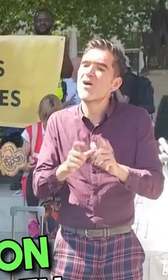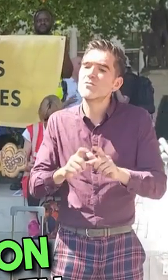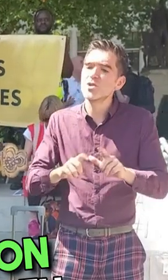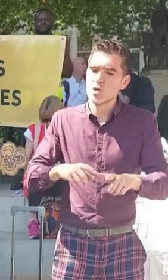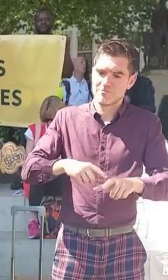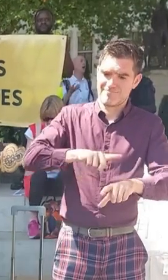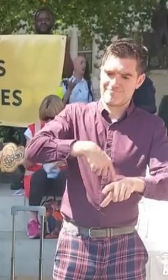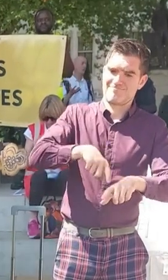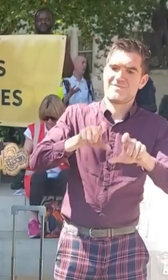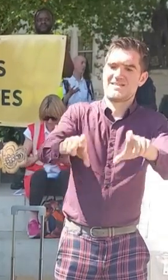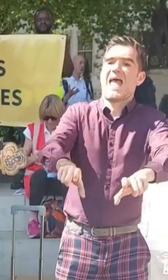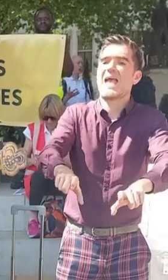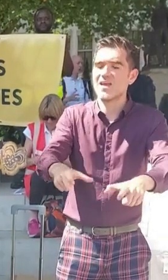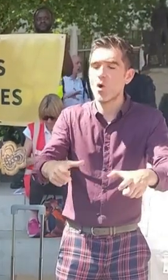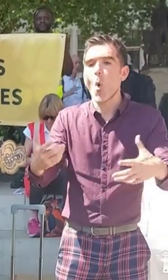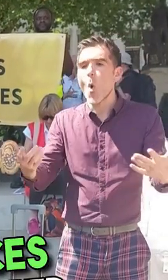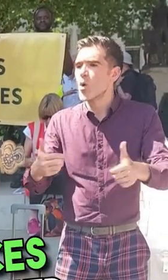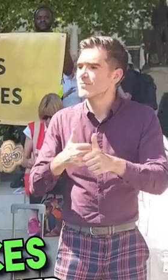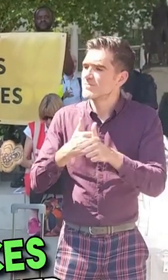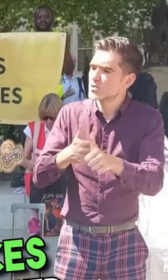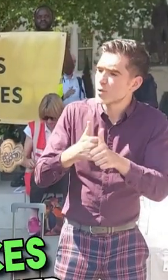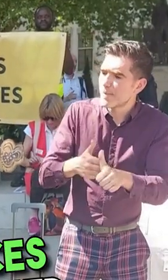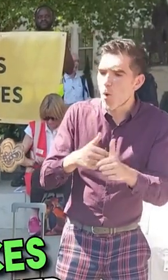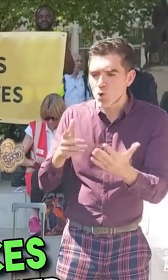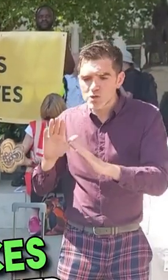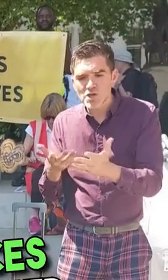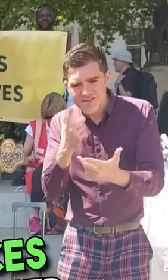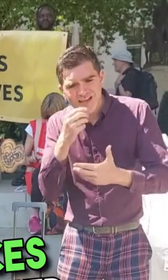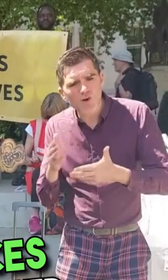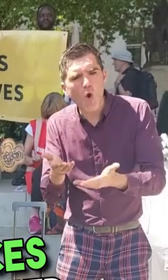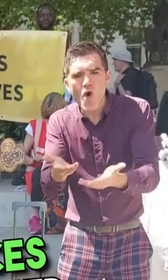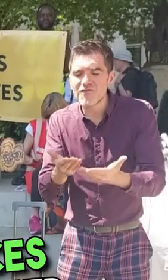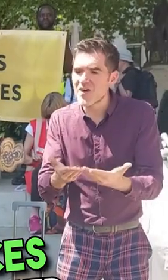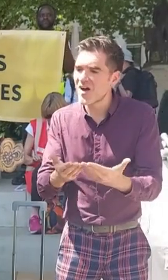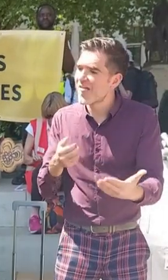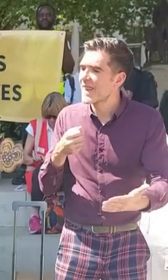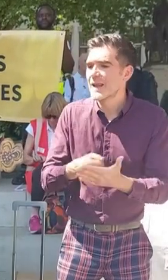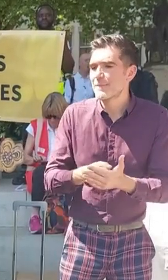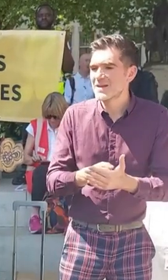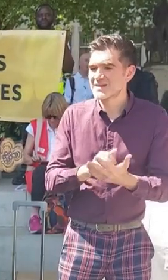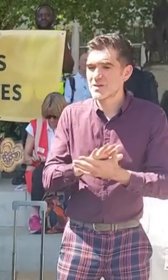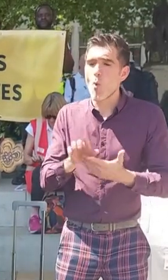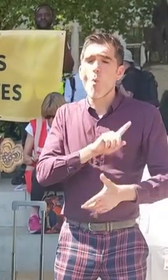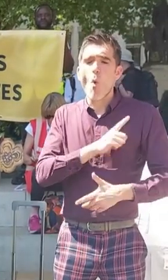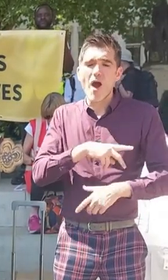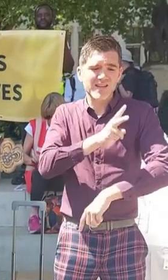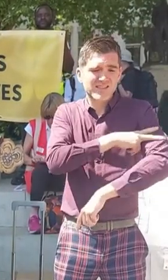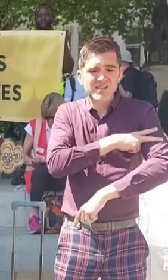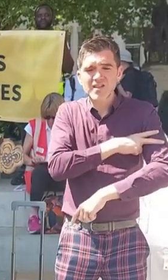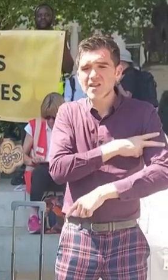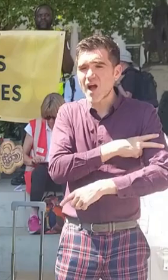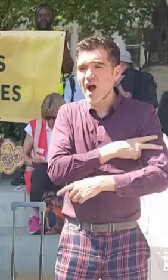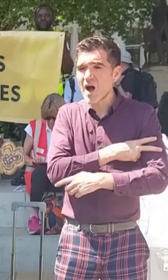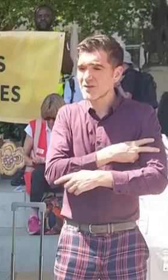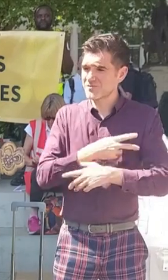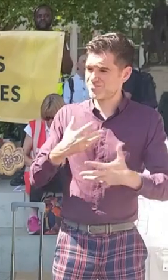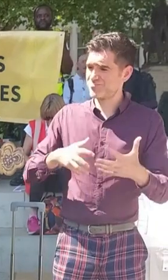or the amount of support that services can offer with very stretched staff teams.